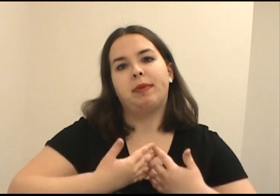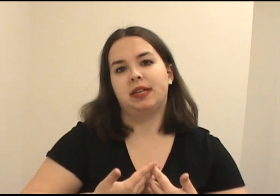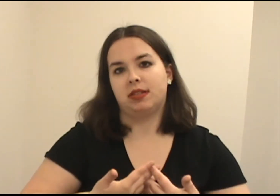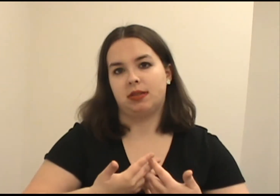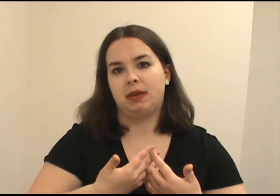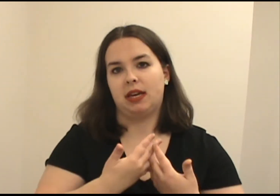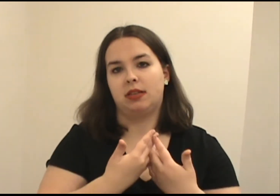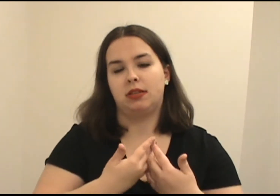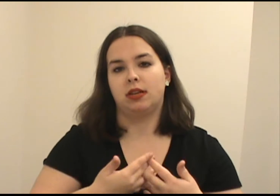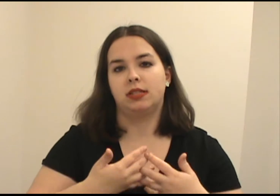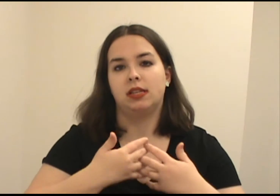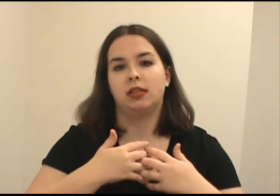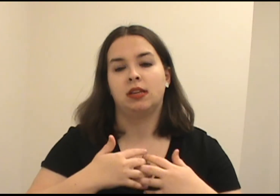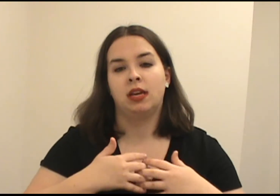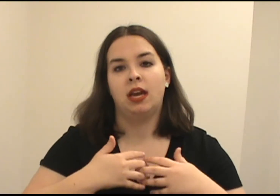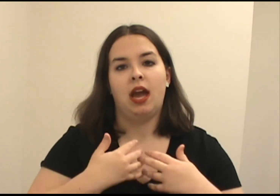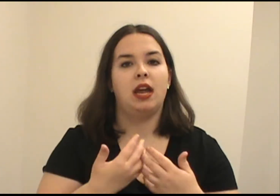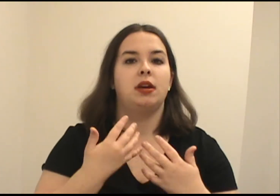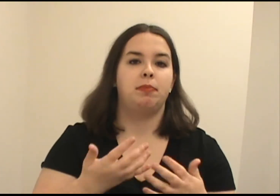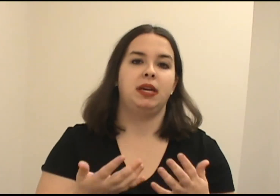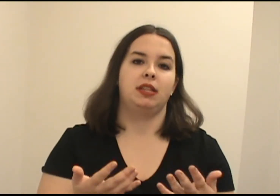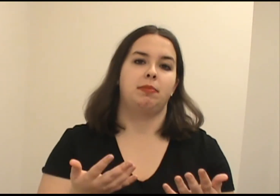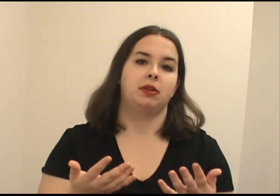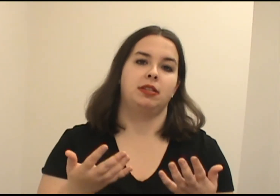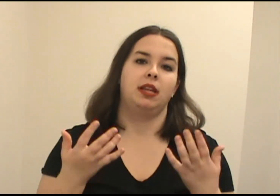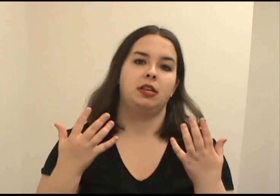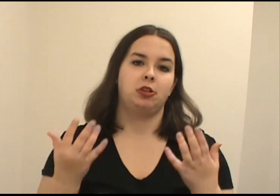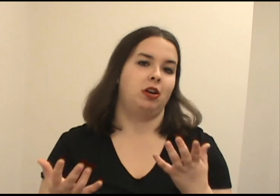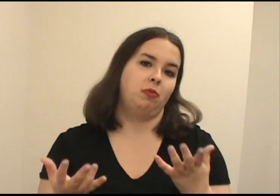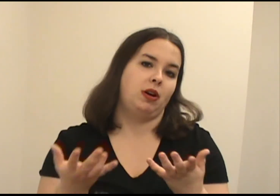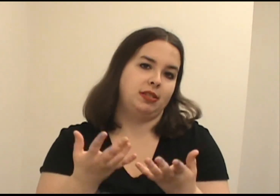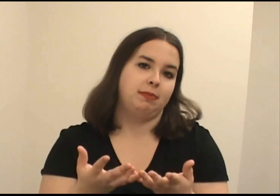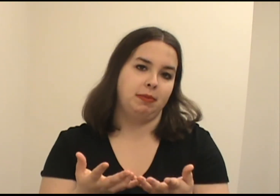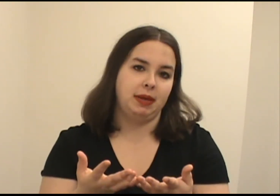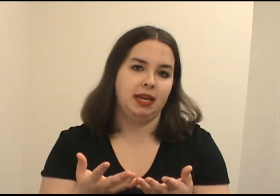Manchester Black doesn't end up being the person that John wants him to be,